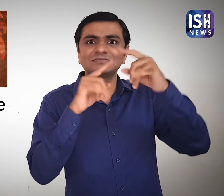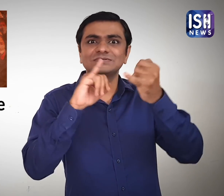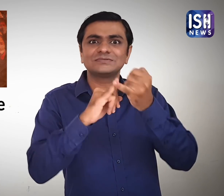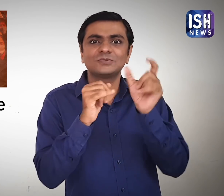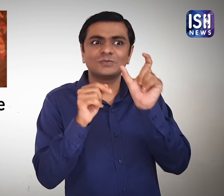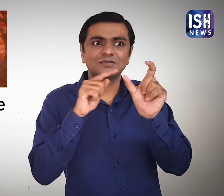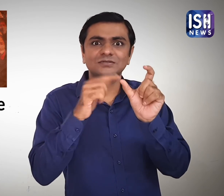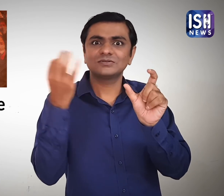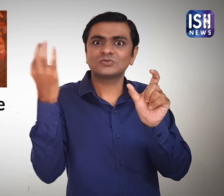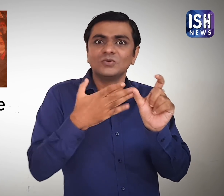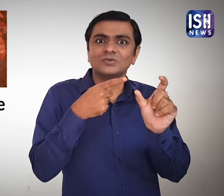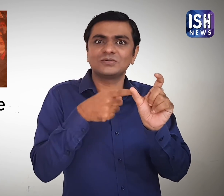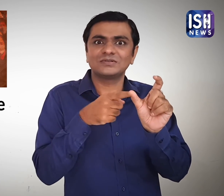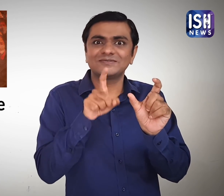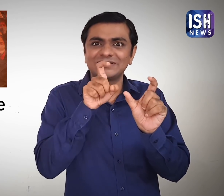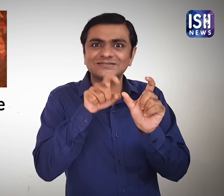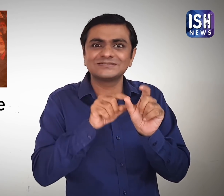SFTS is not a new disease.